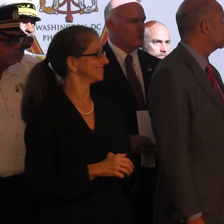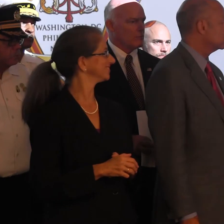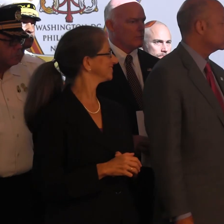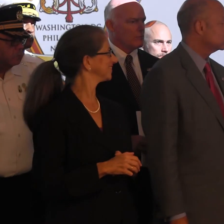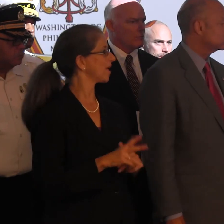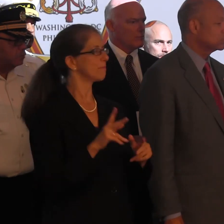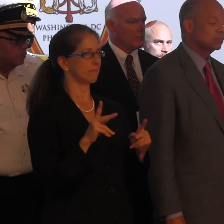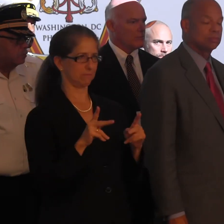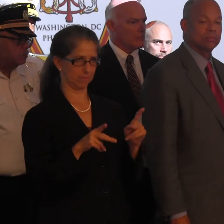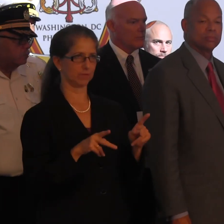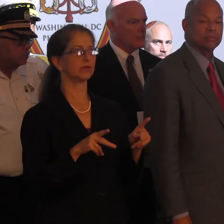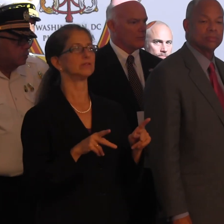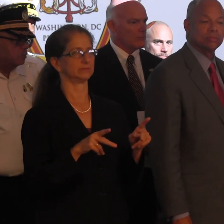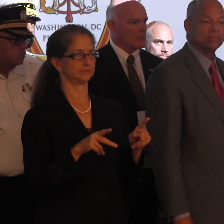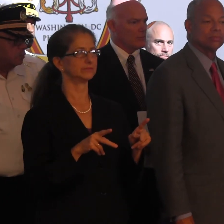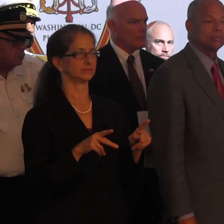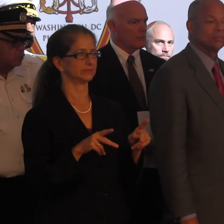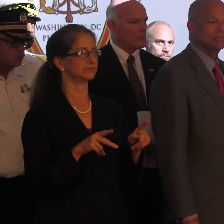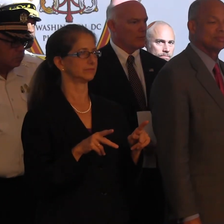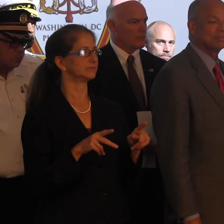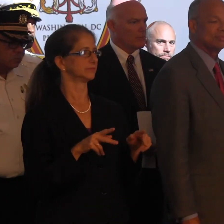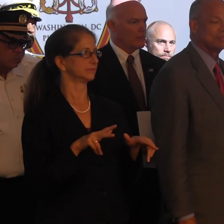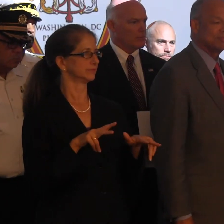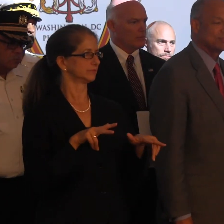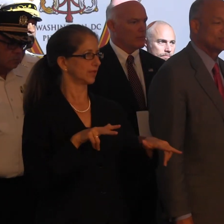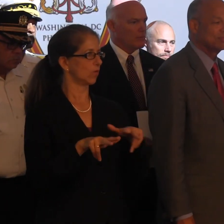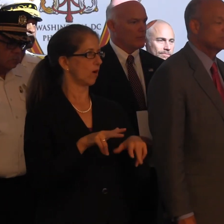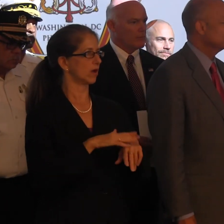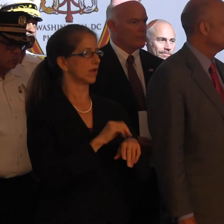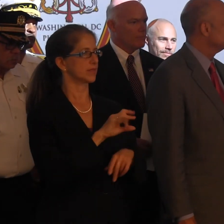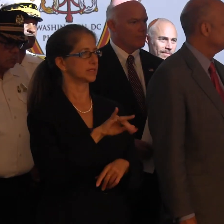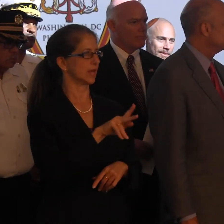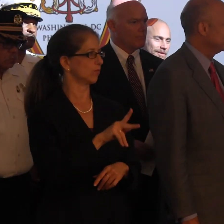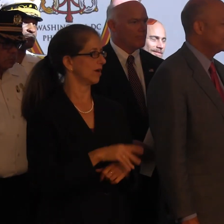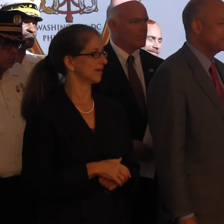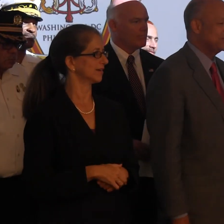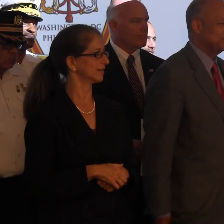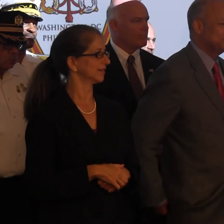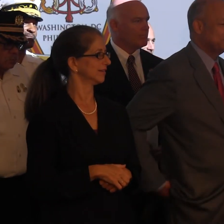People can walk on the sidewalk, SEPTA. John Rollins told me to tell you that.